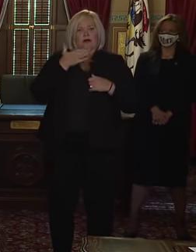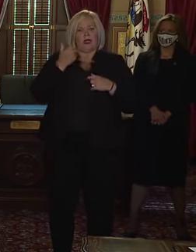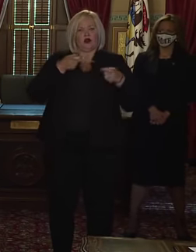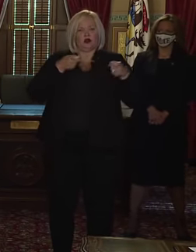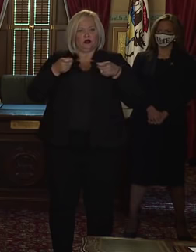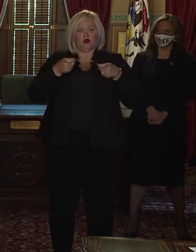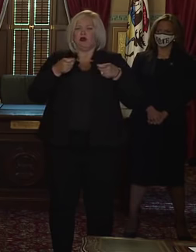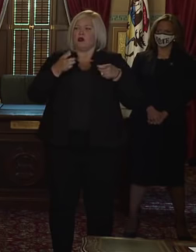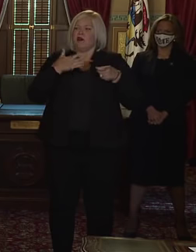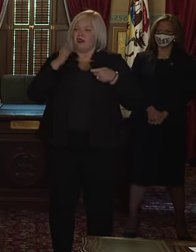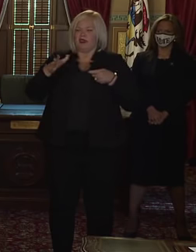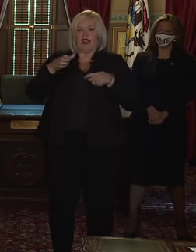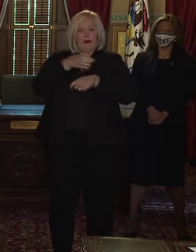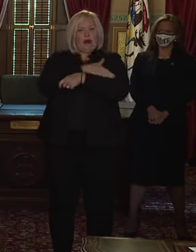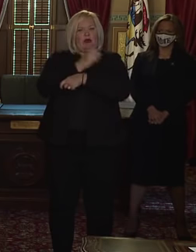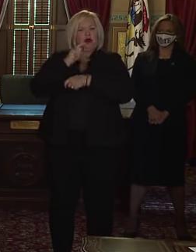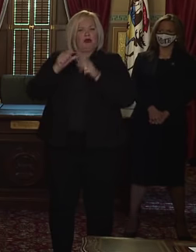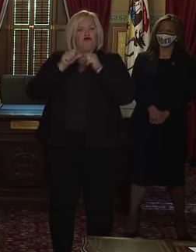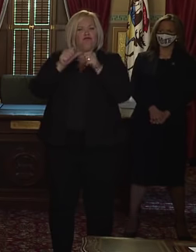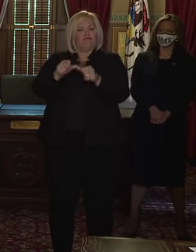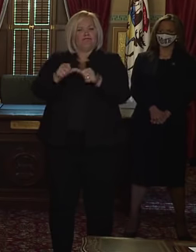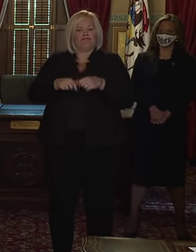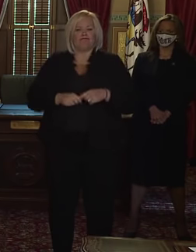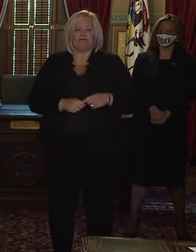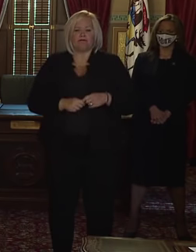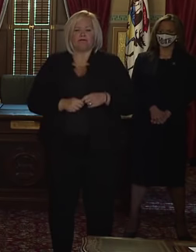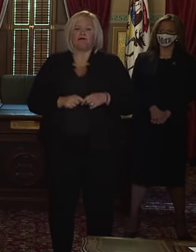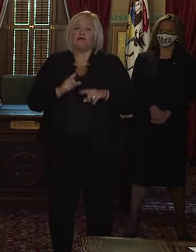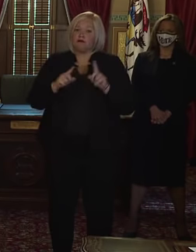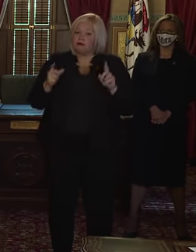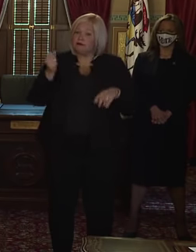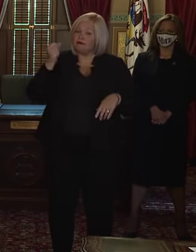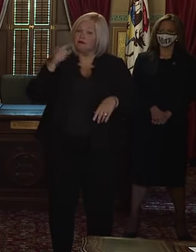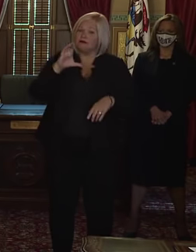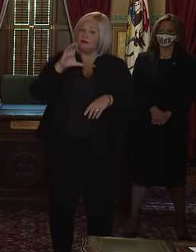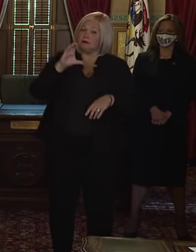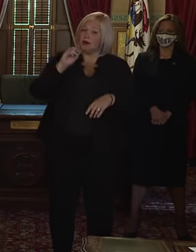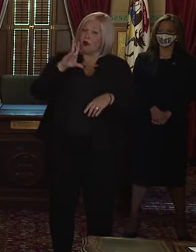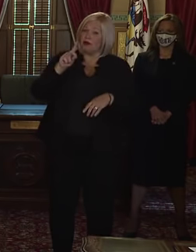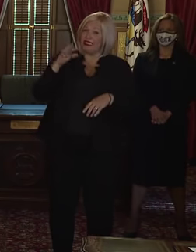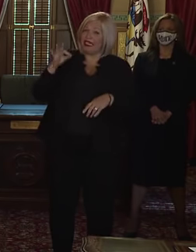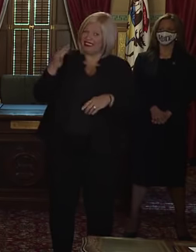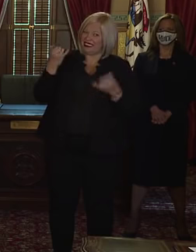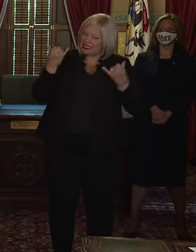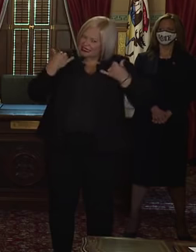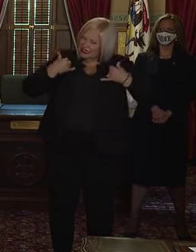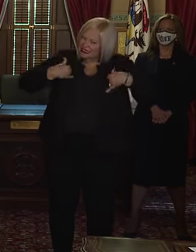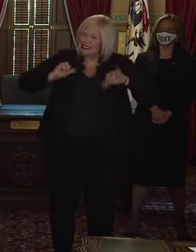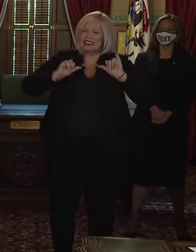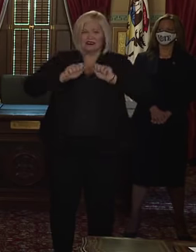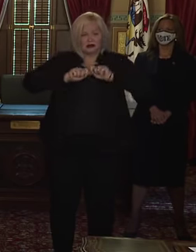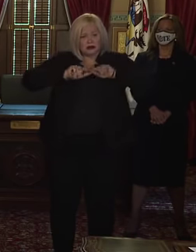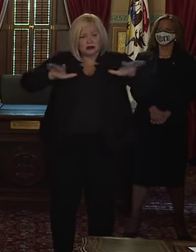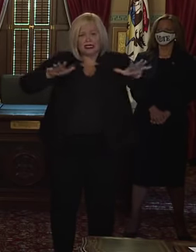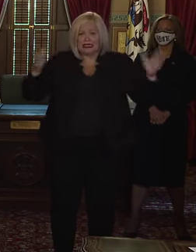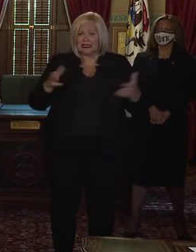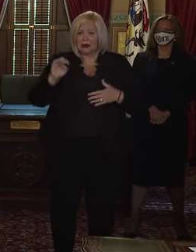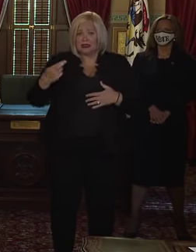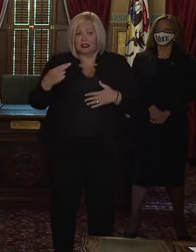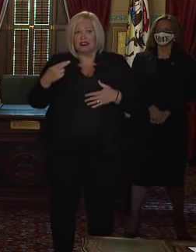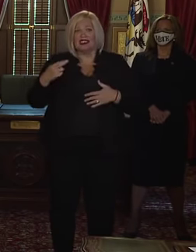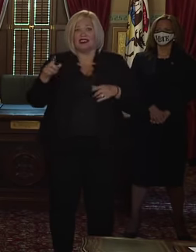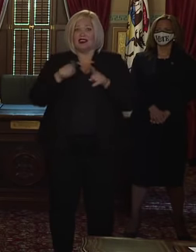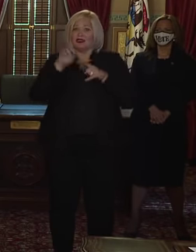they will be extended. The fact of the matter is COVID-19 is still very present in Michigan and across the country.